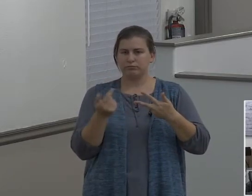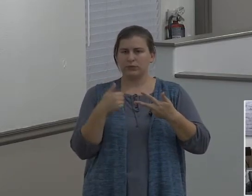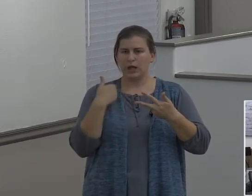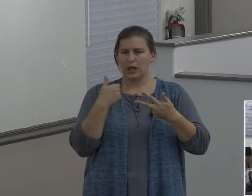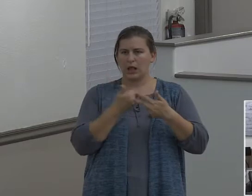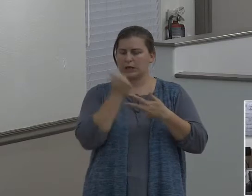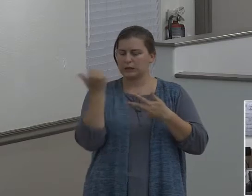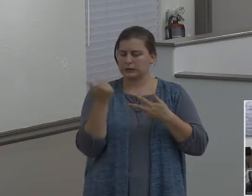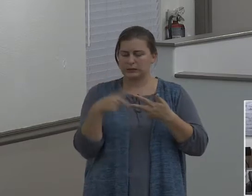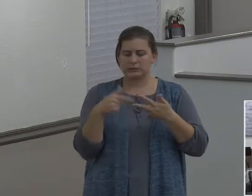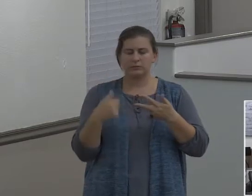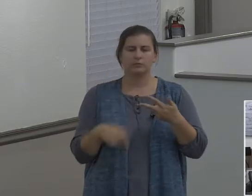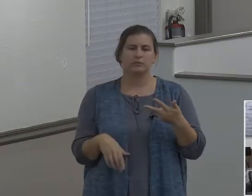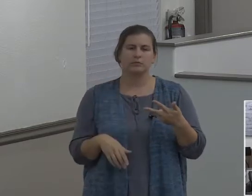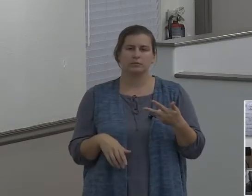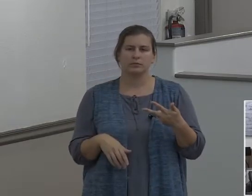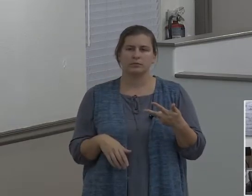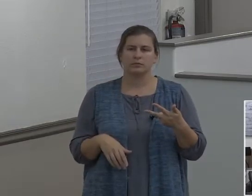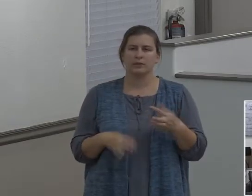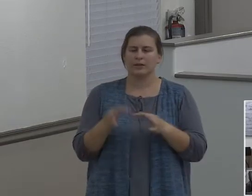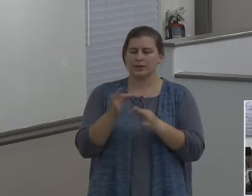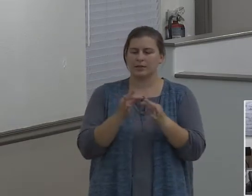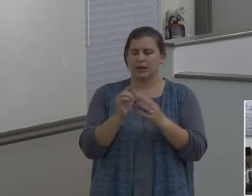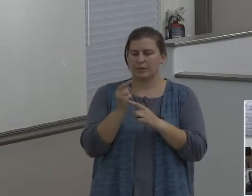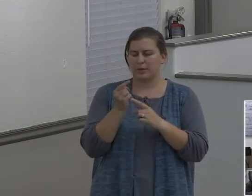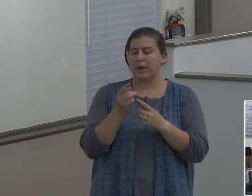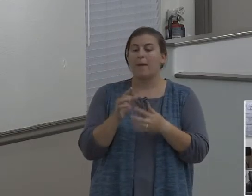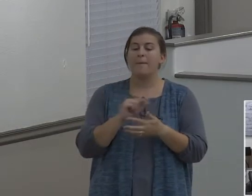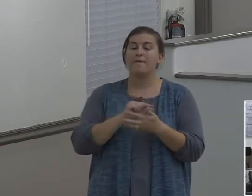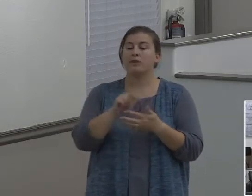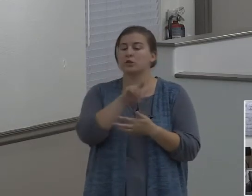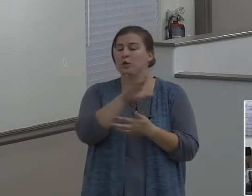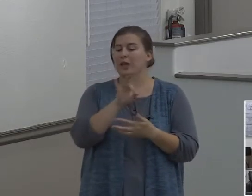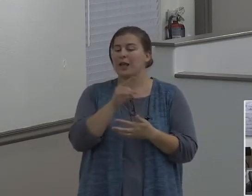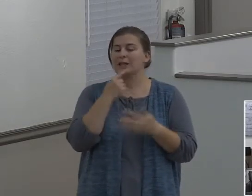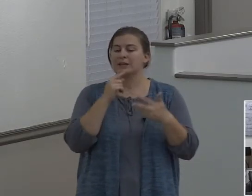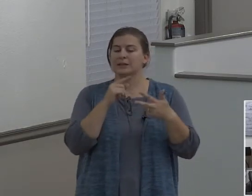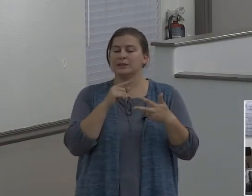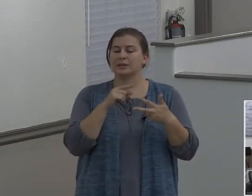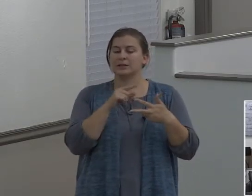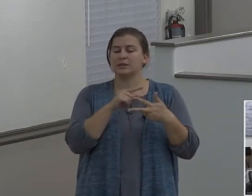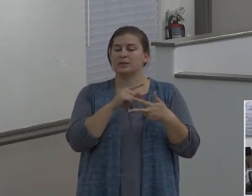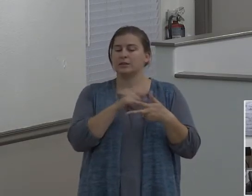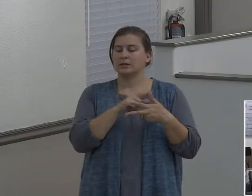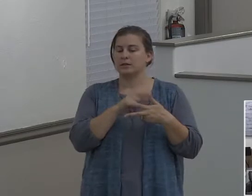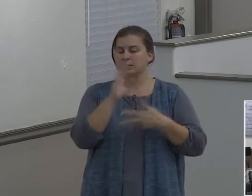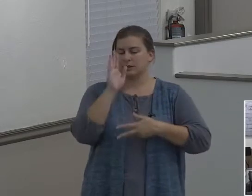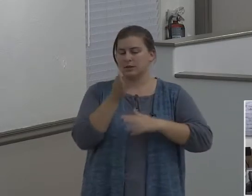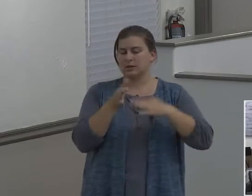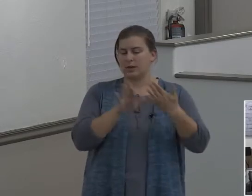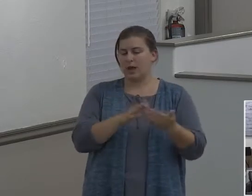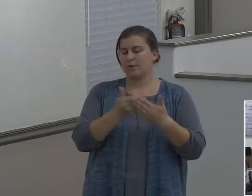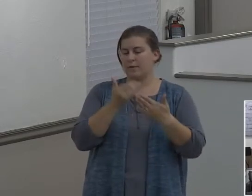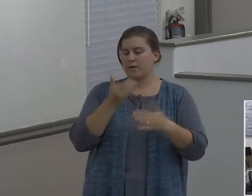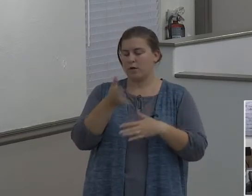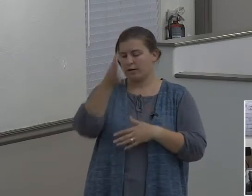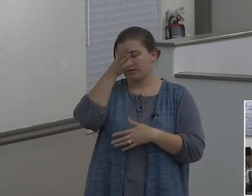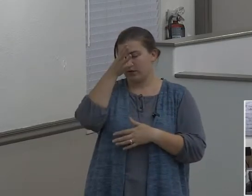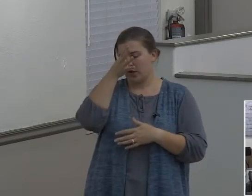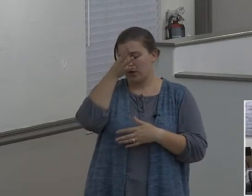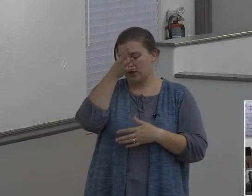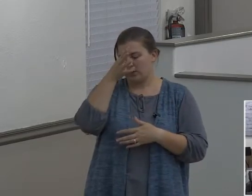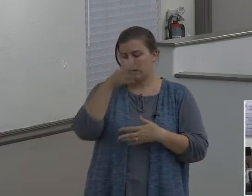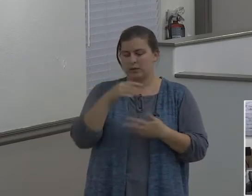and I'll explain that in moment. In verse 28, says, Haran died before his father in the land of his nativity in Ur of the Chaldees. Now, Haran is the